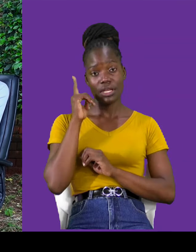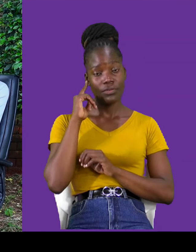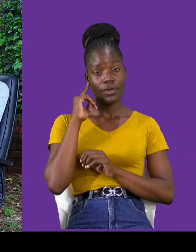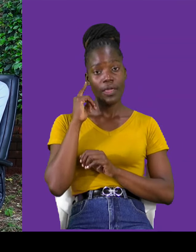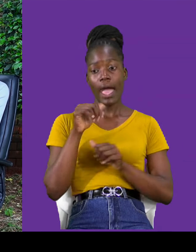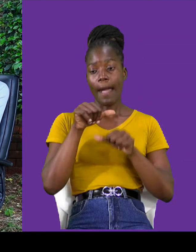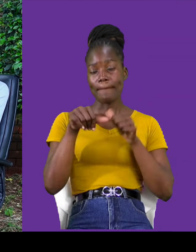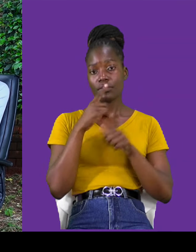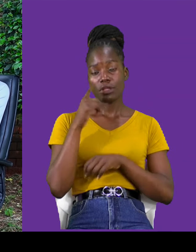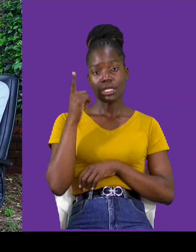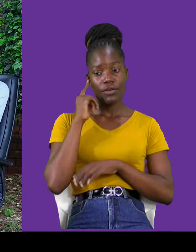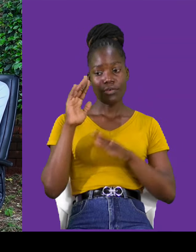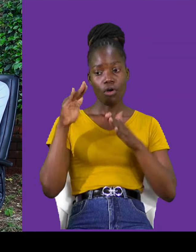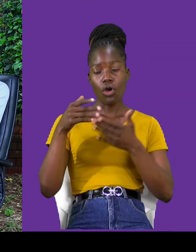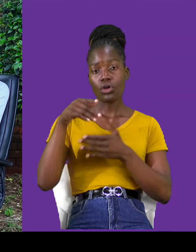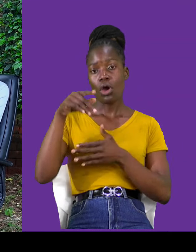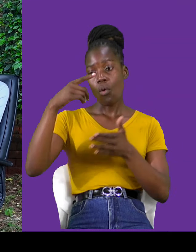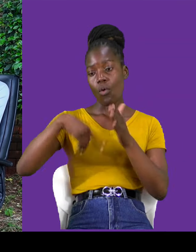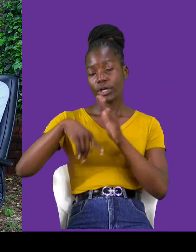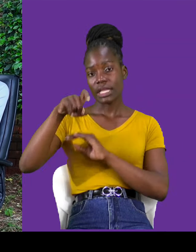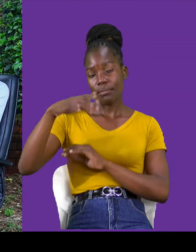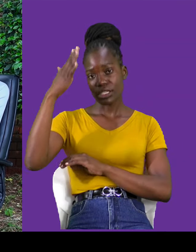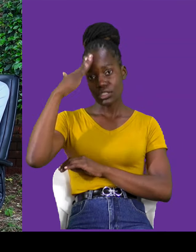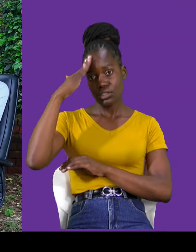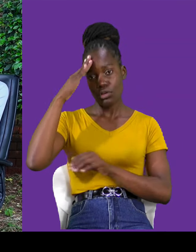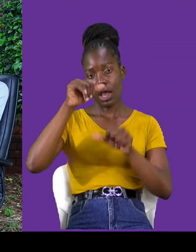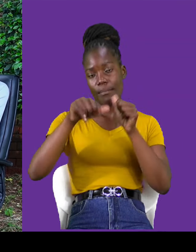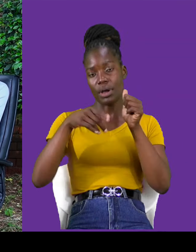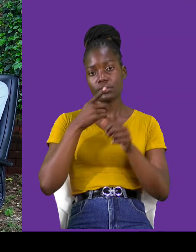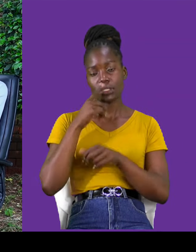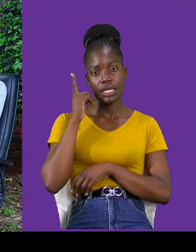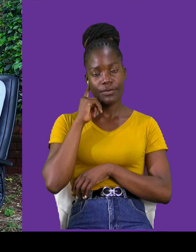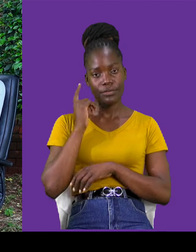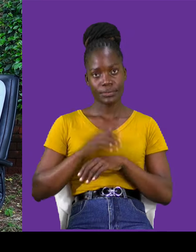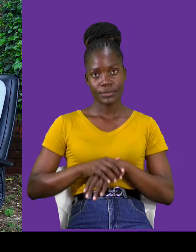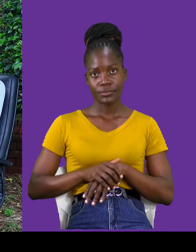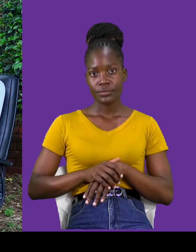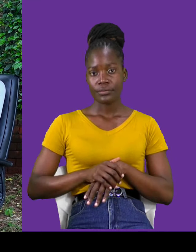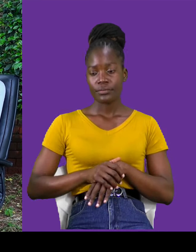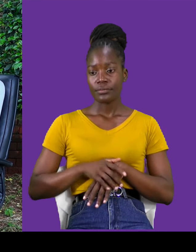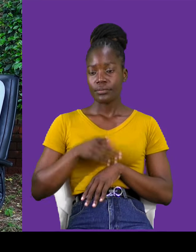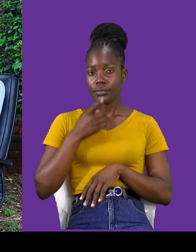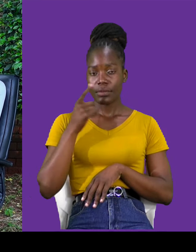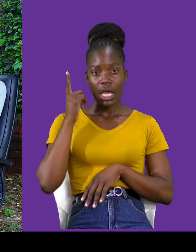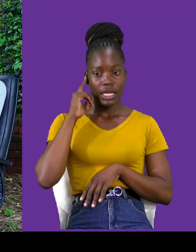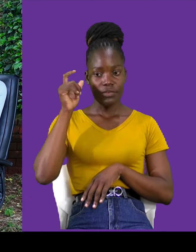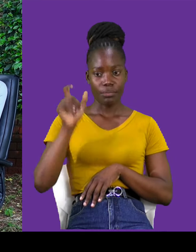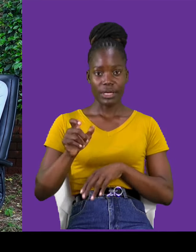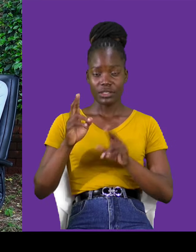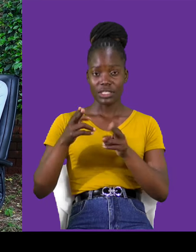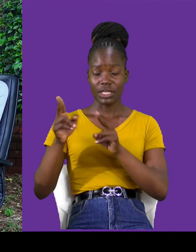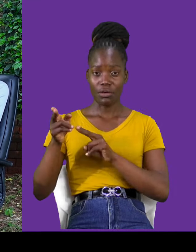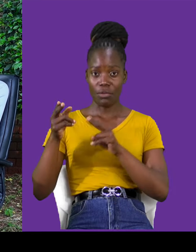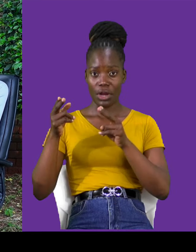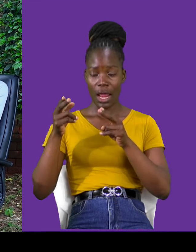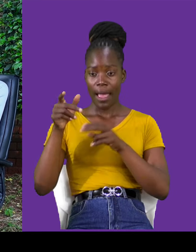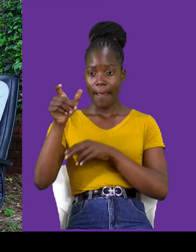something they should know, they should stop assuming. Yeah, a deaf person is just a normal person, a deaf person,